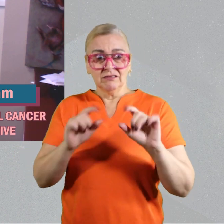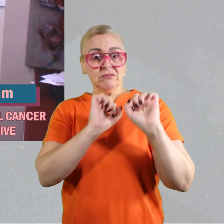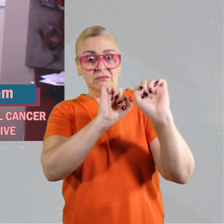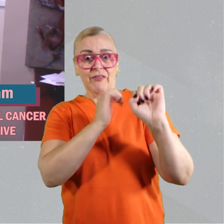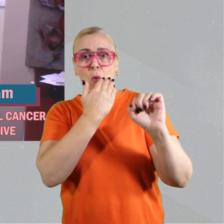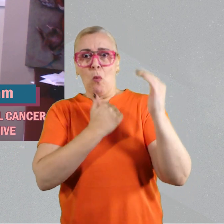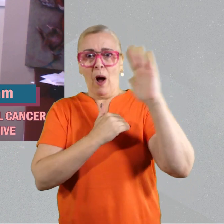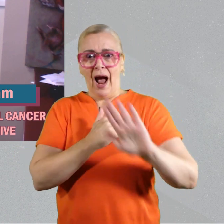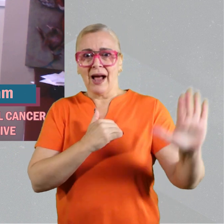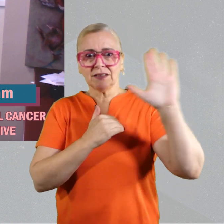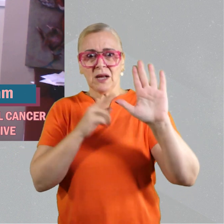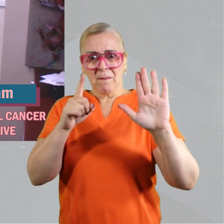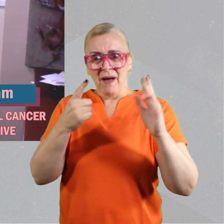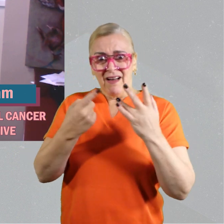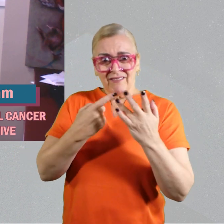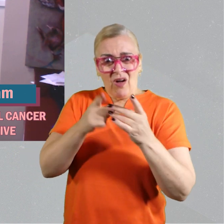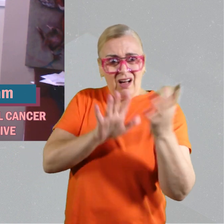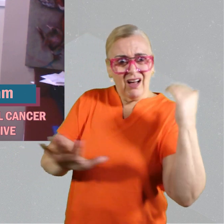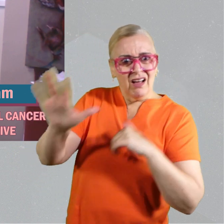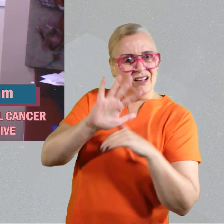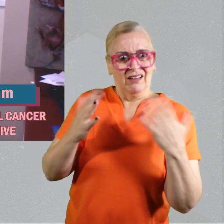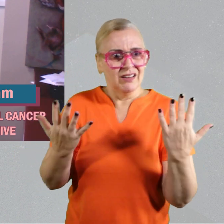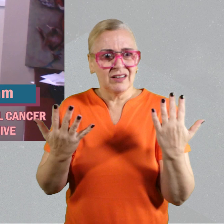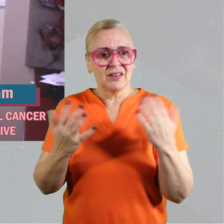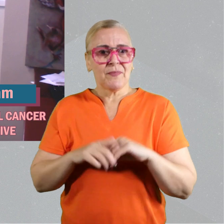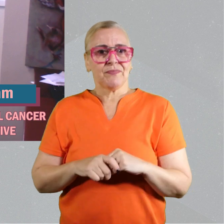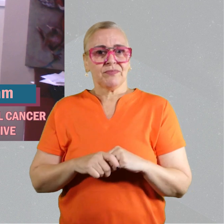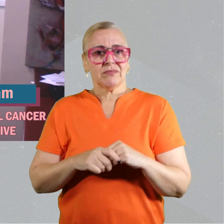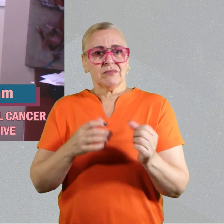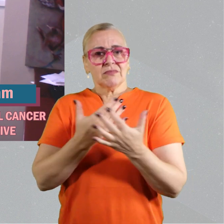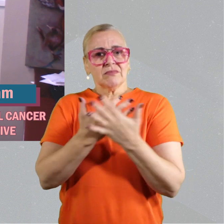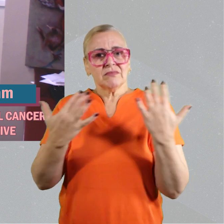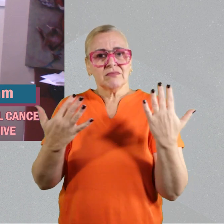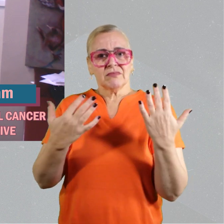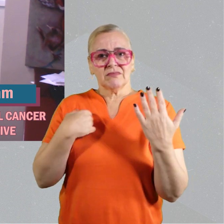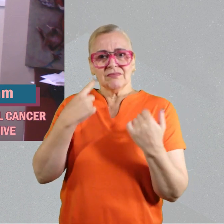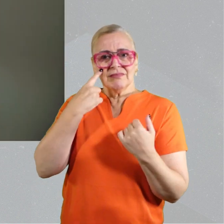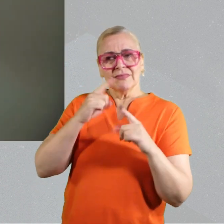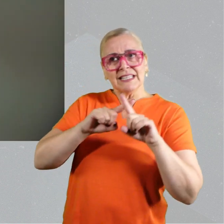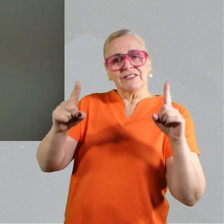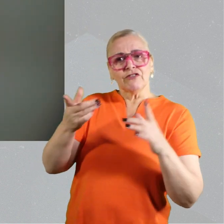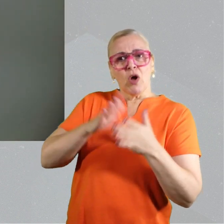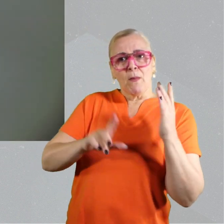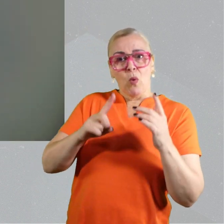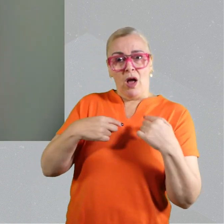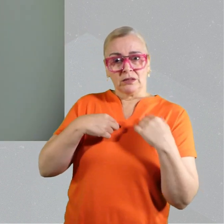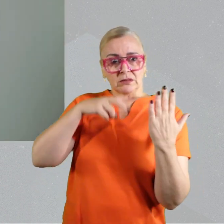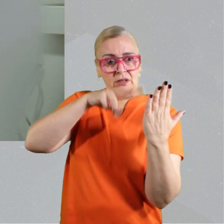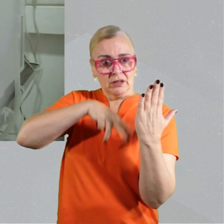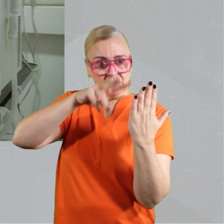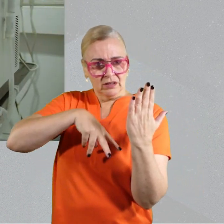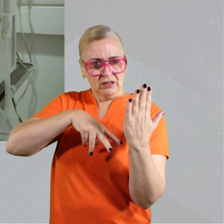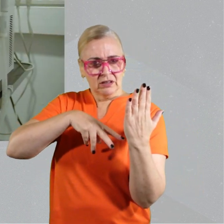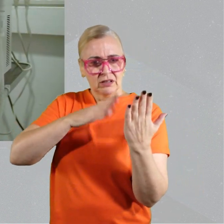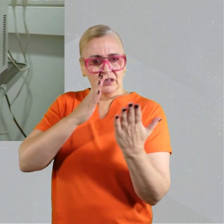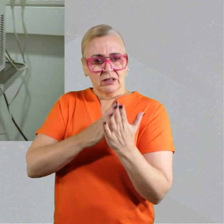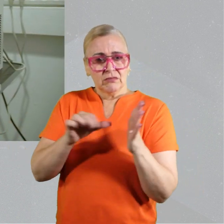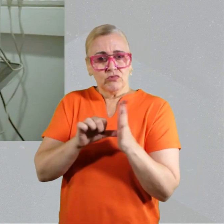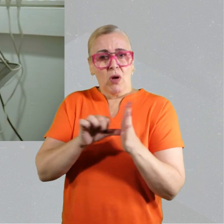cancer genetics because of things like the cancer genome atlas. But that is mostly white Western